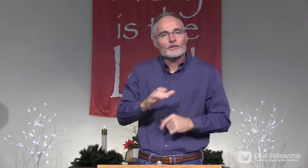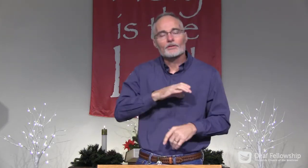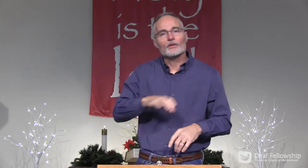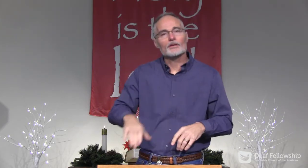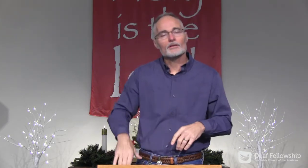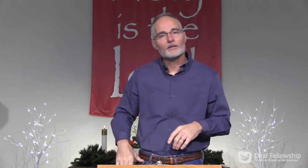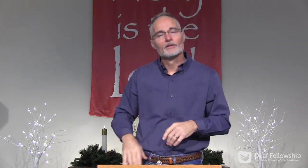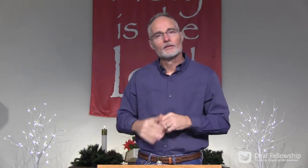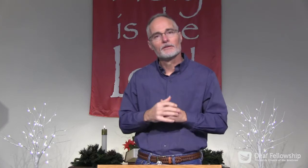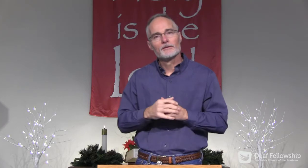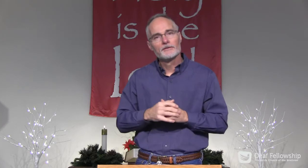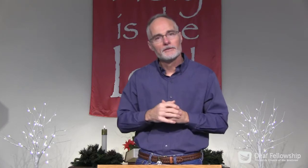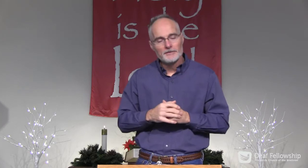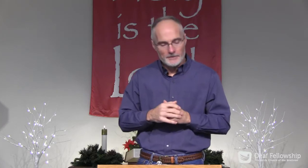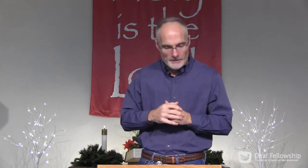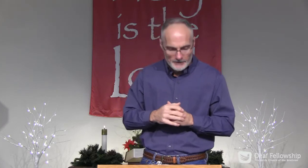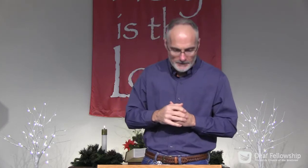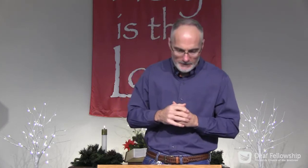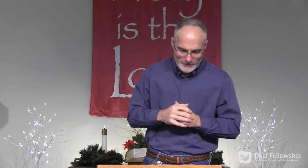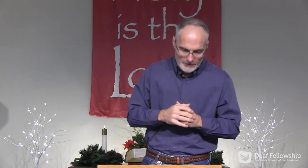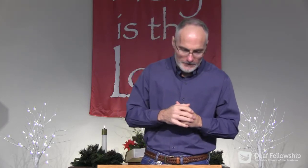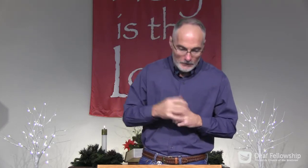that only happens through Jesus Christ.